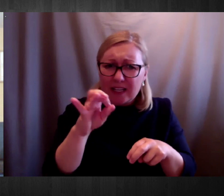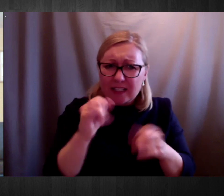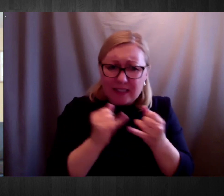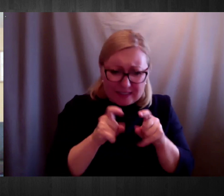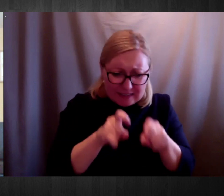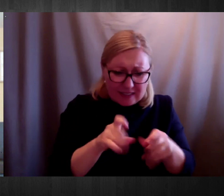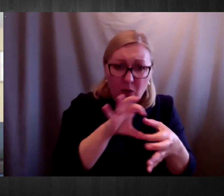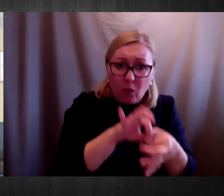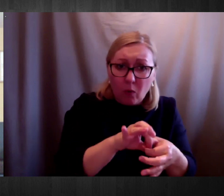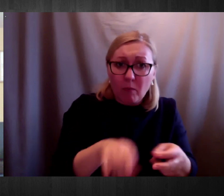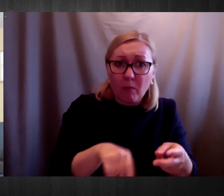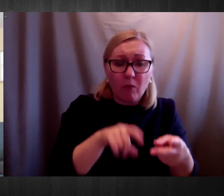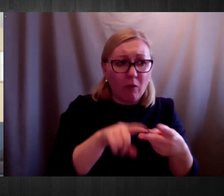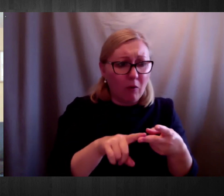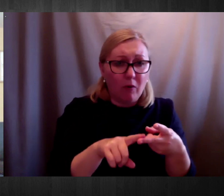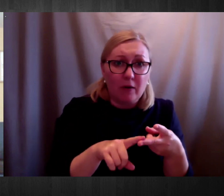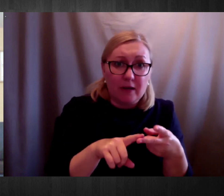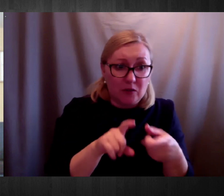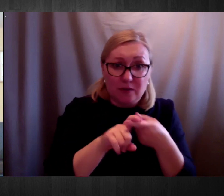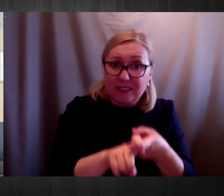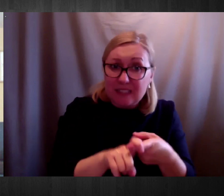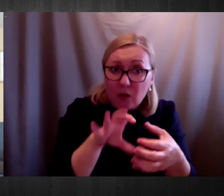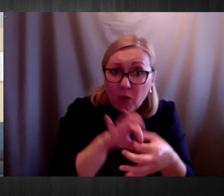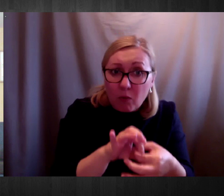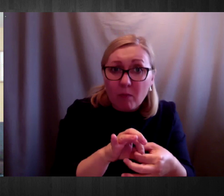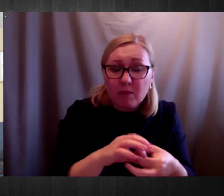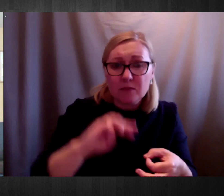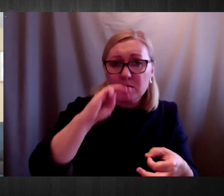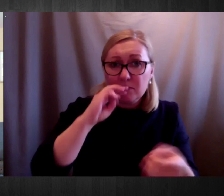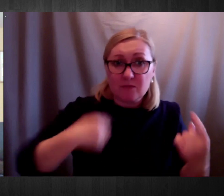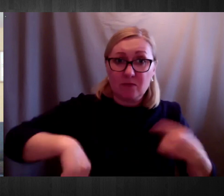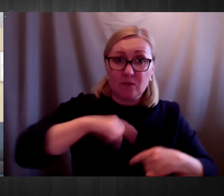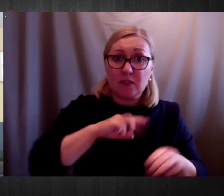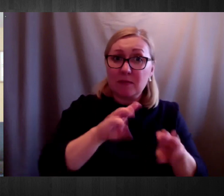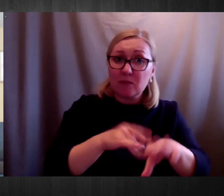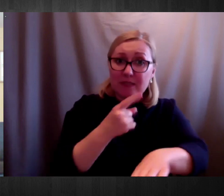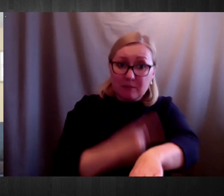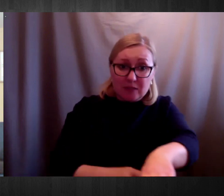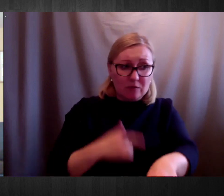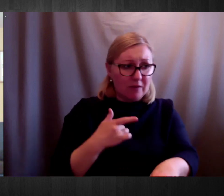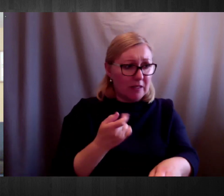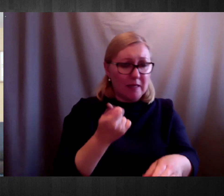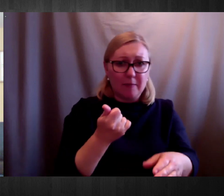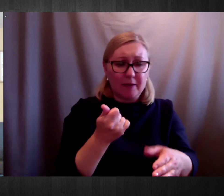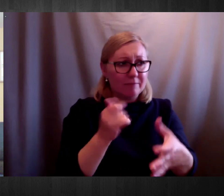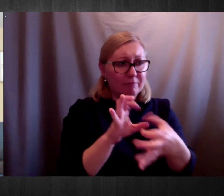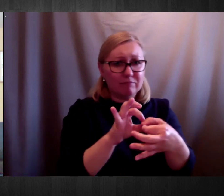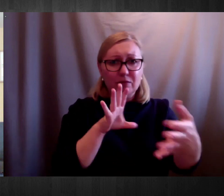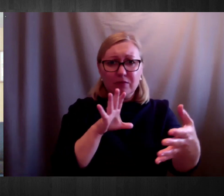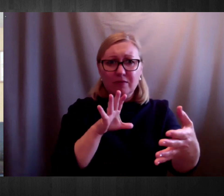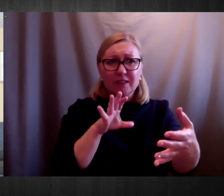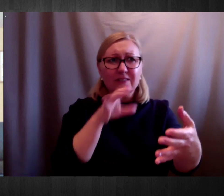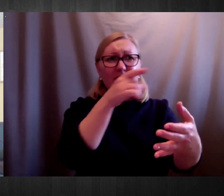are disempowered by COVID-19 responses in that week. So,